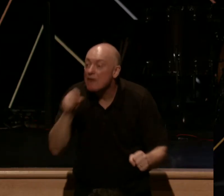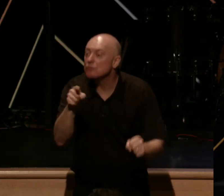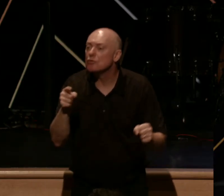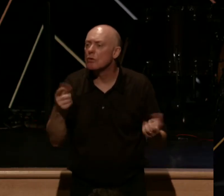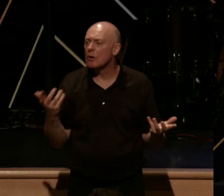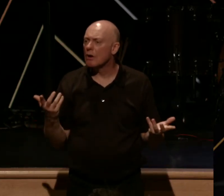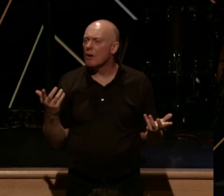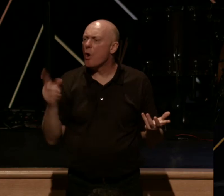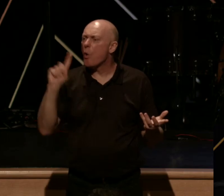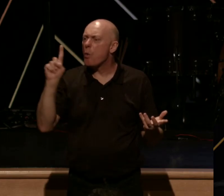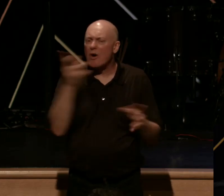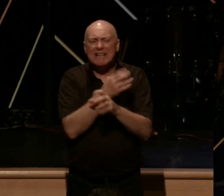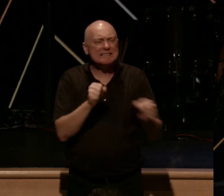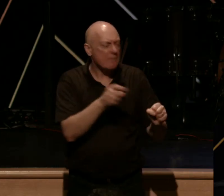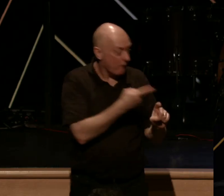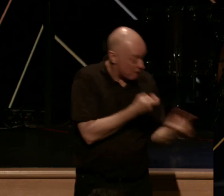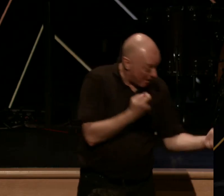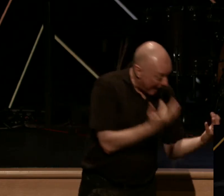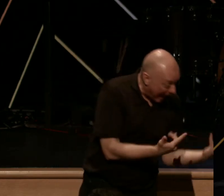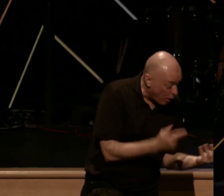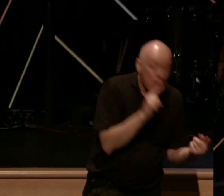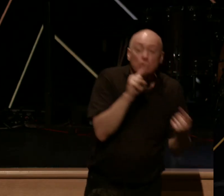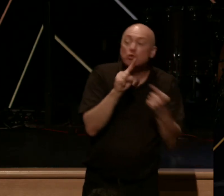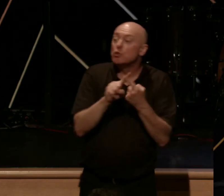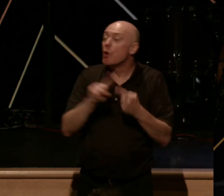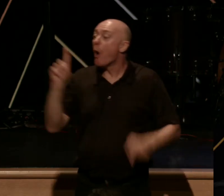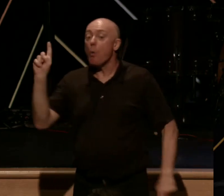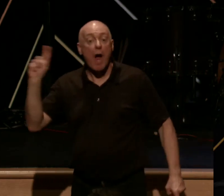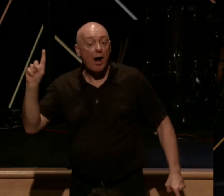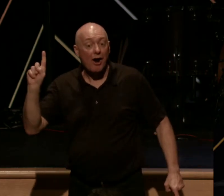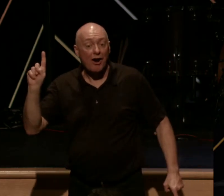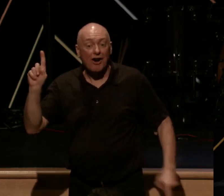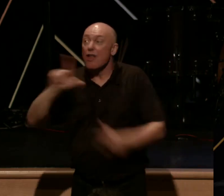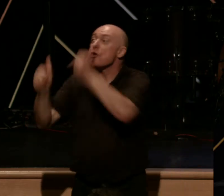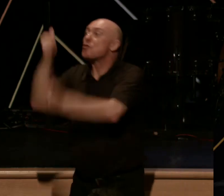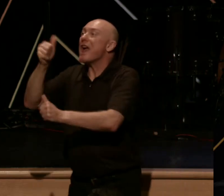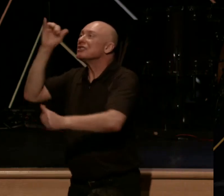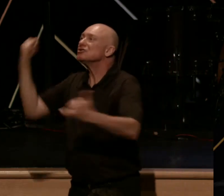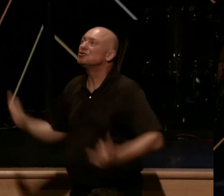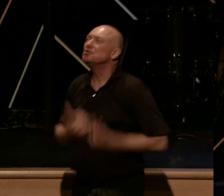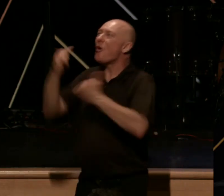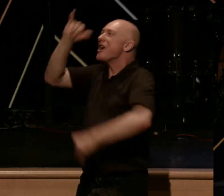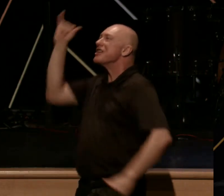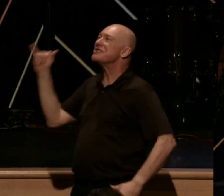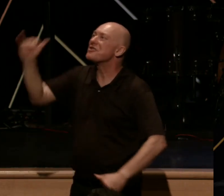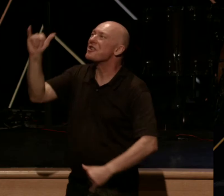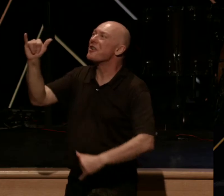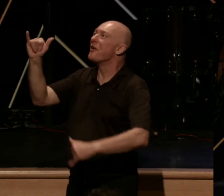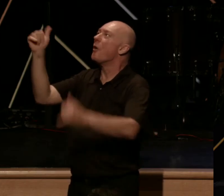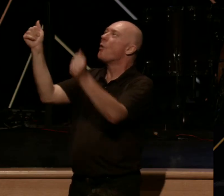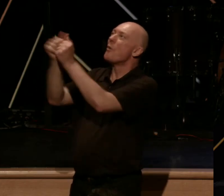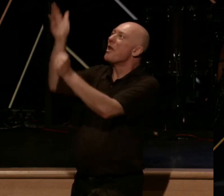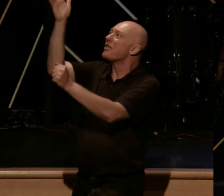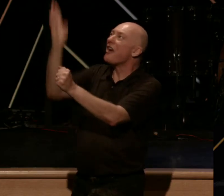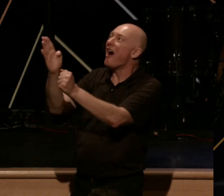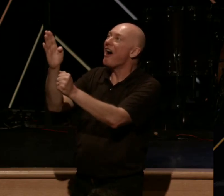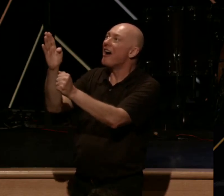He saved you too. The greatest joy there is. Eternal joy in God. And he saved you